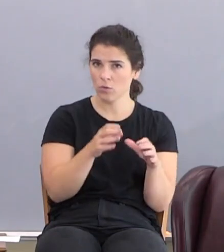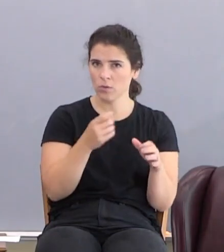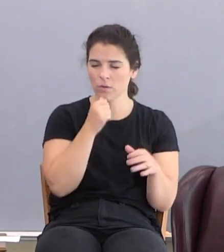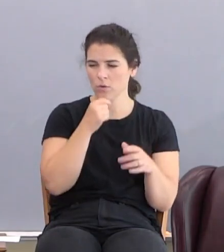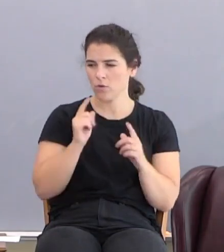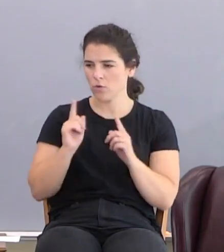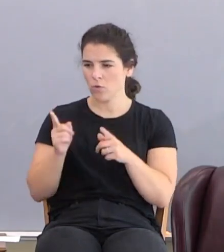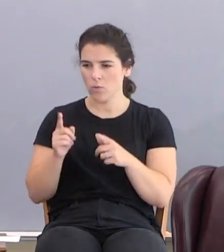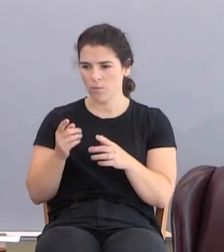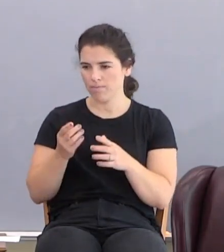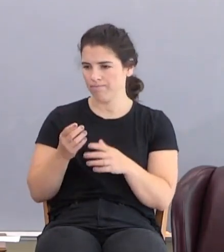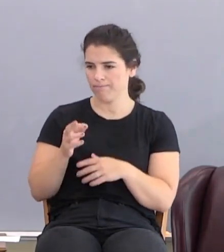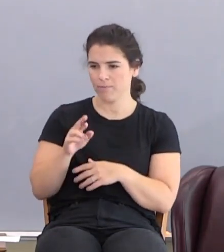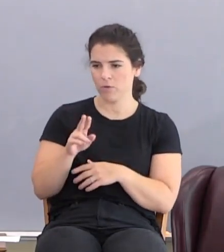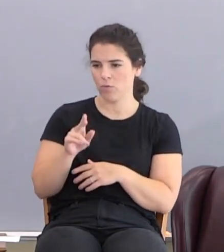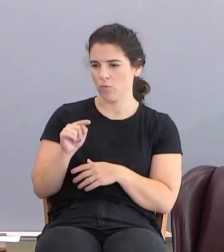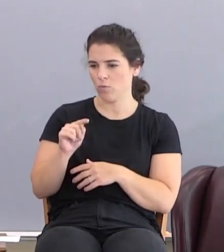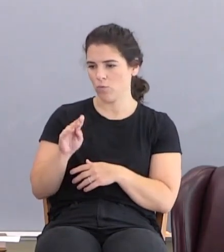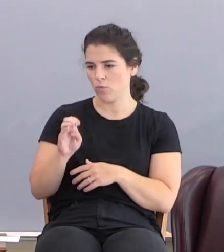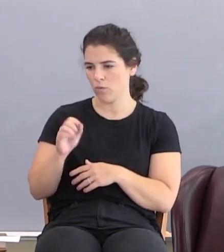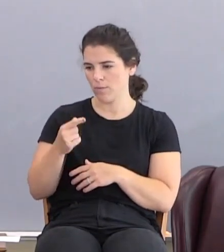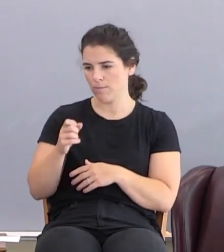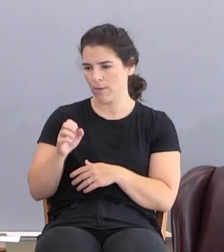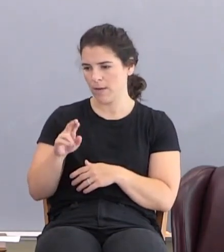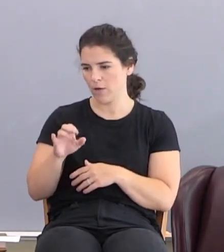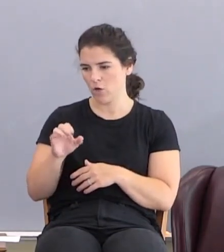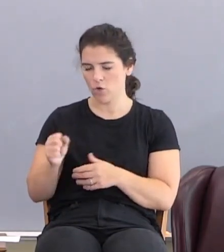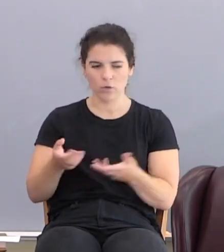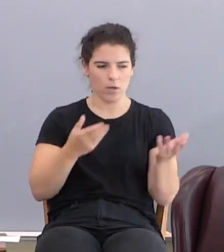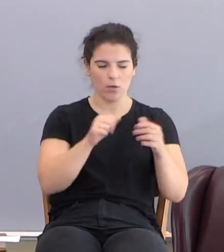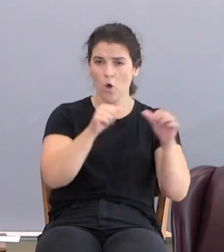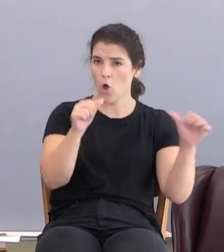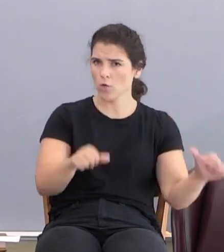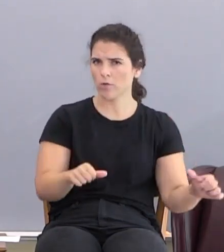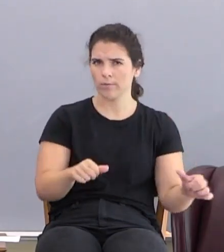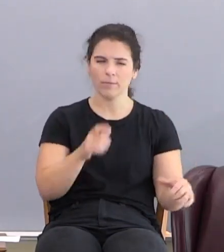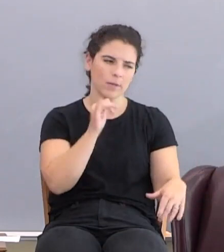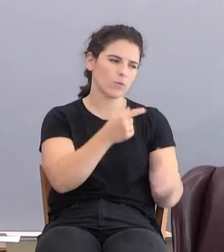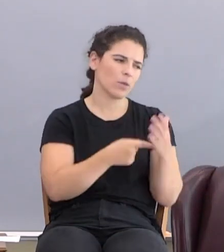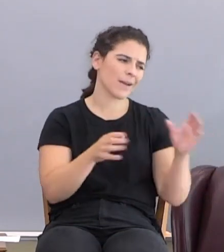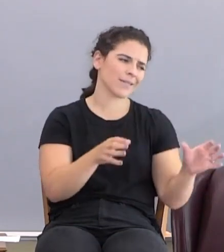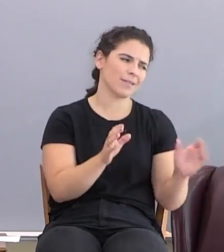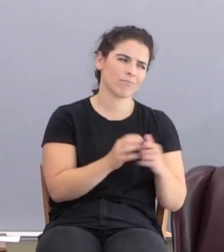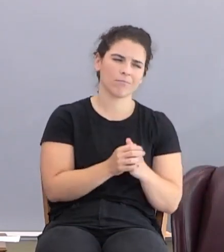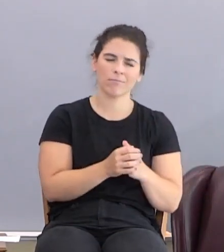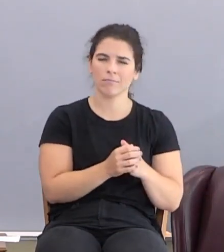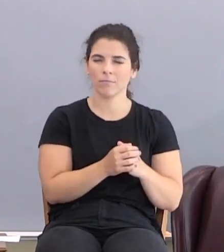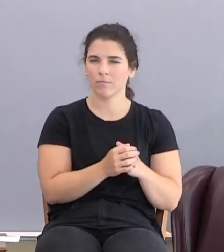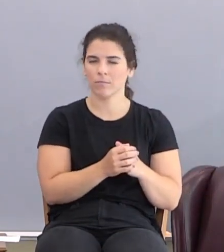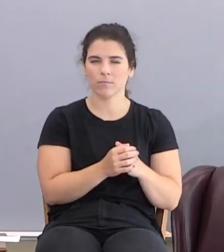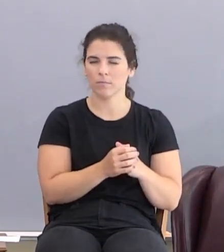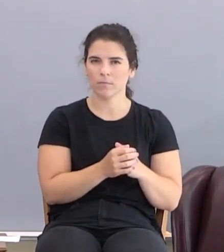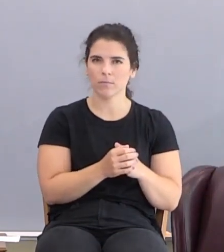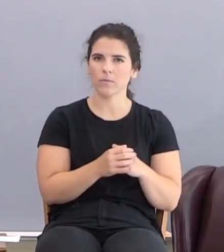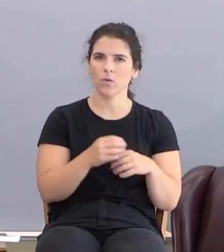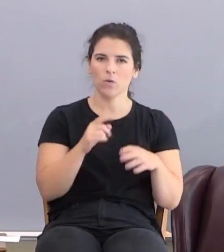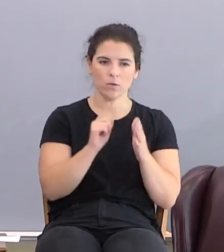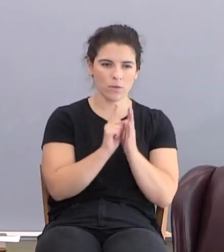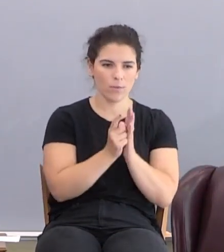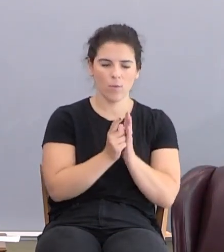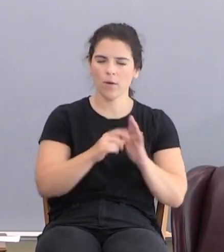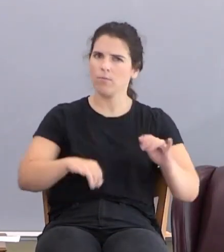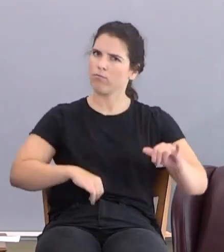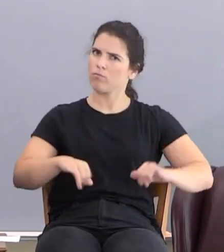out there and throw some rooter beggars on the altar. And say, that's what I did. There is a moment of